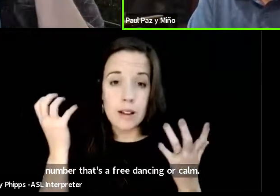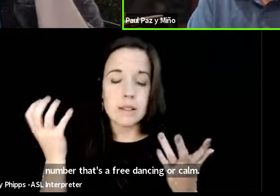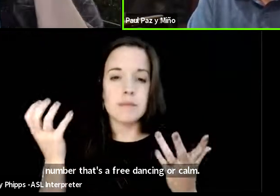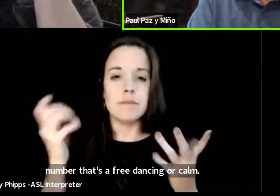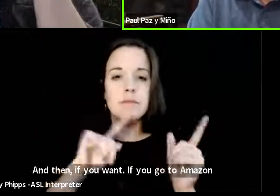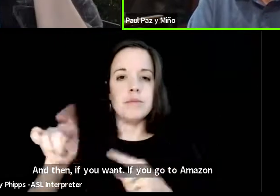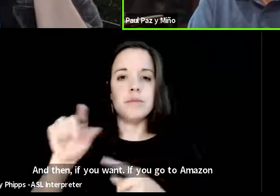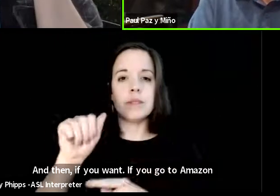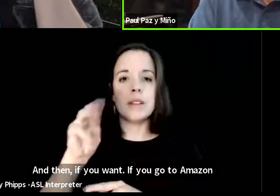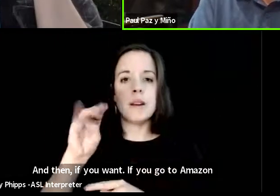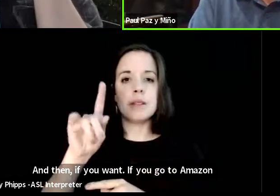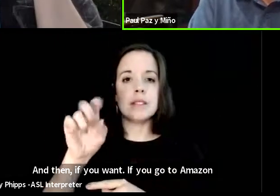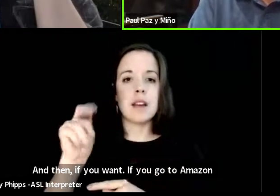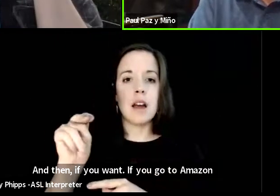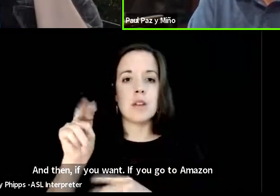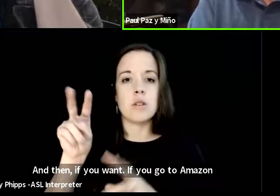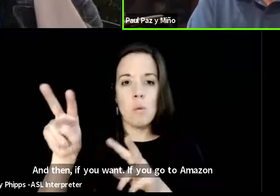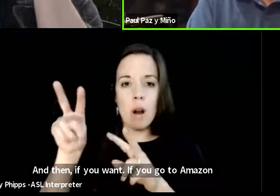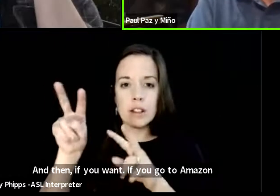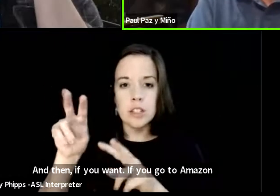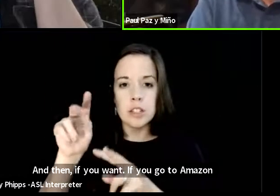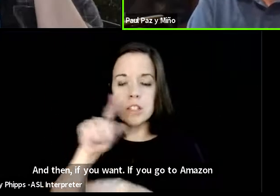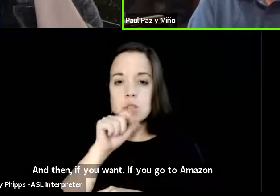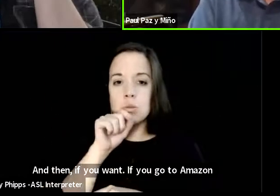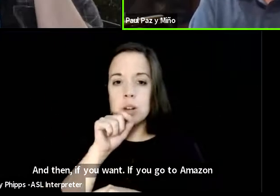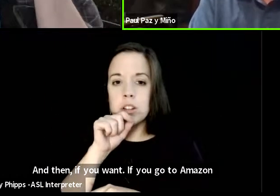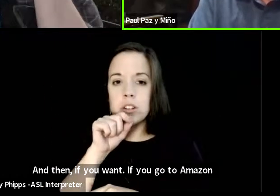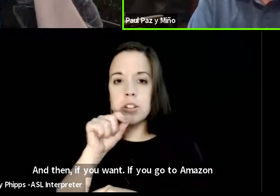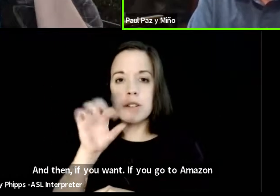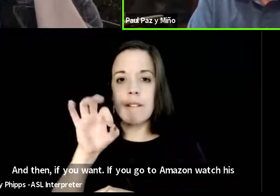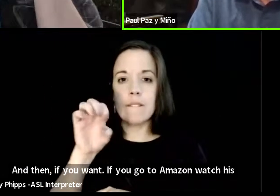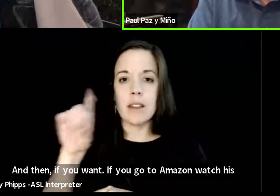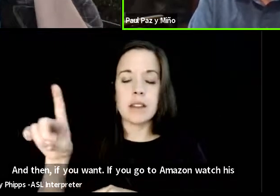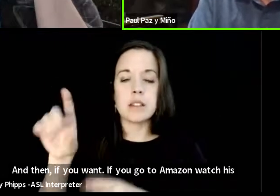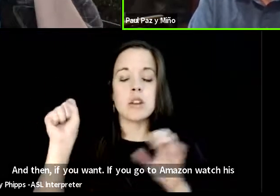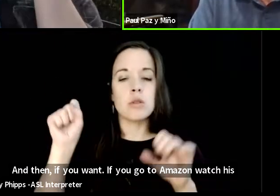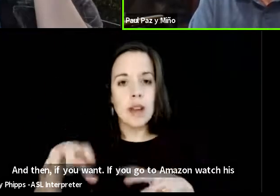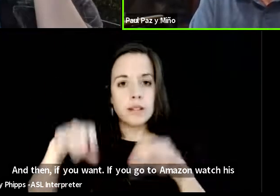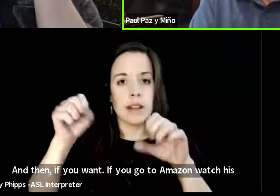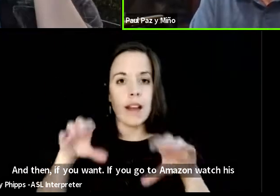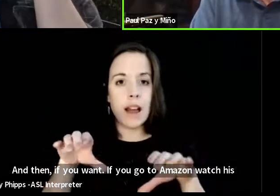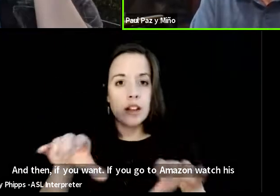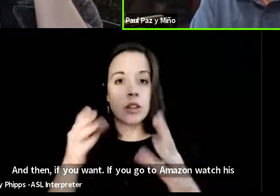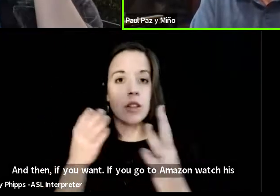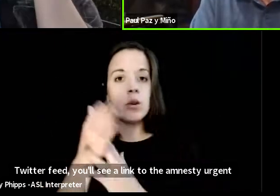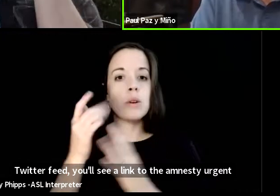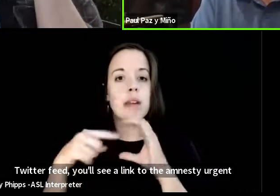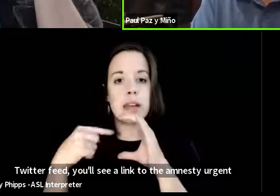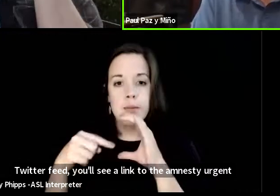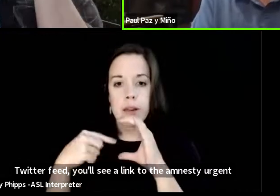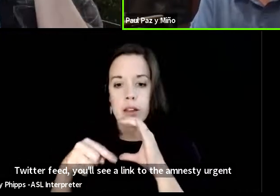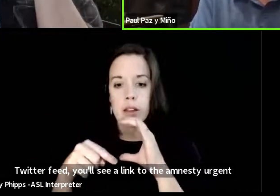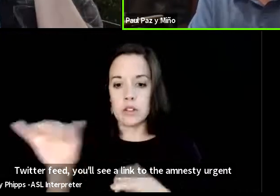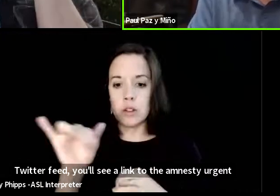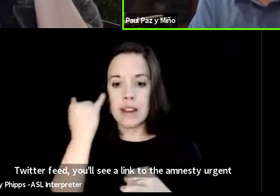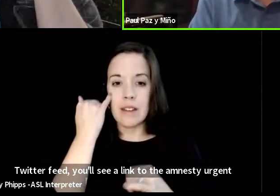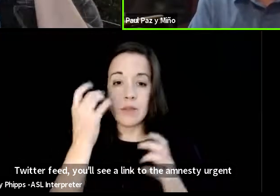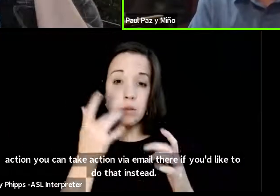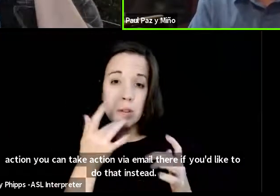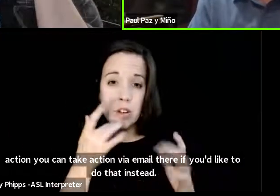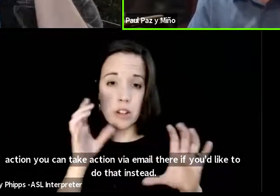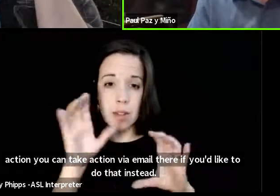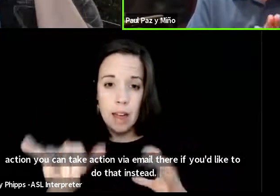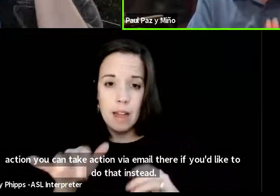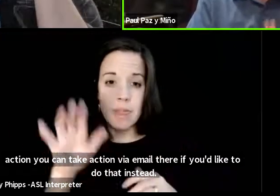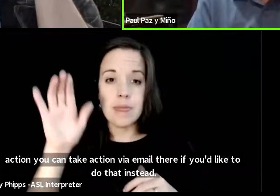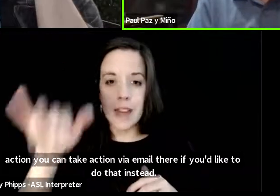amazon watches twitter feed you'll see a link to the amnesty urgent action you can take action via email there if you'd like to do that instead that's what